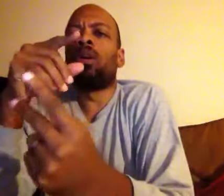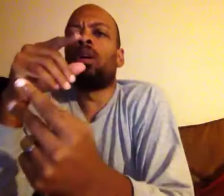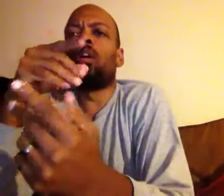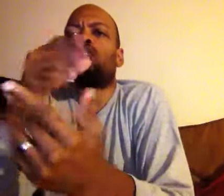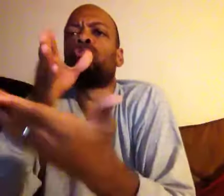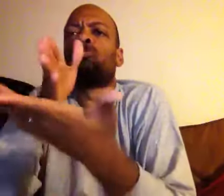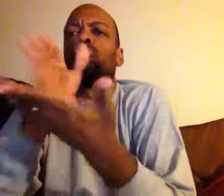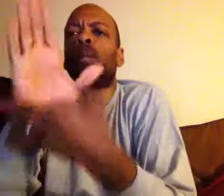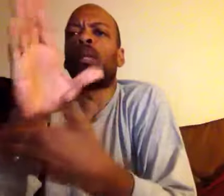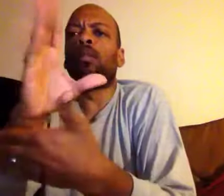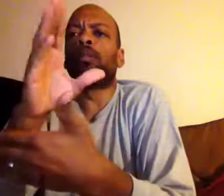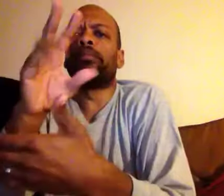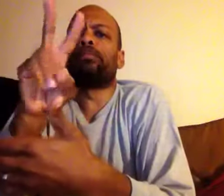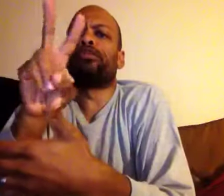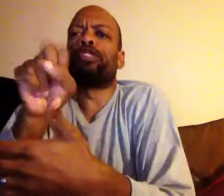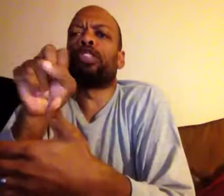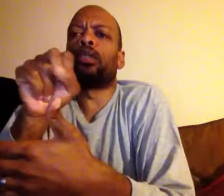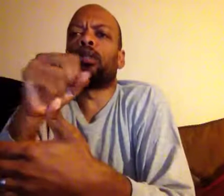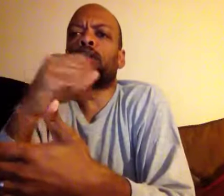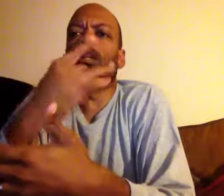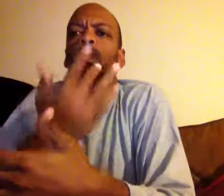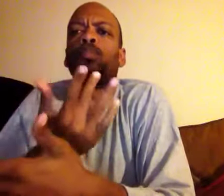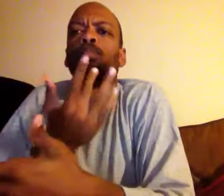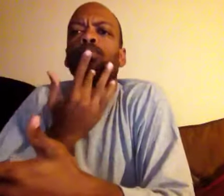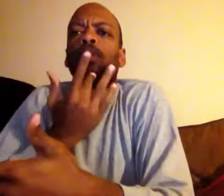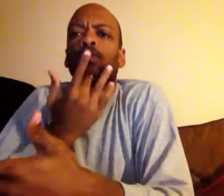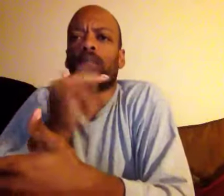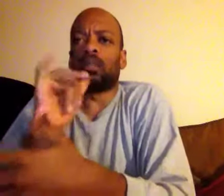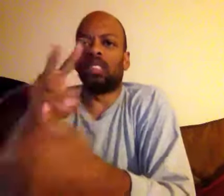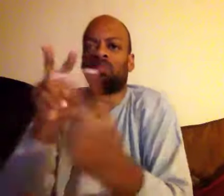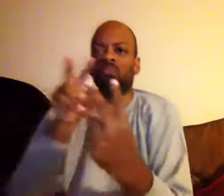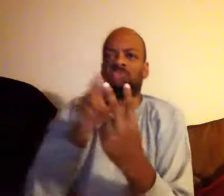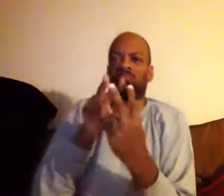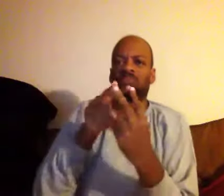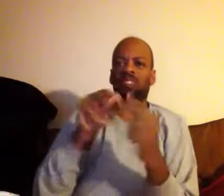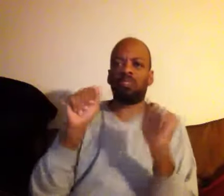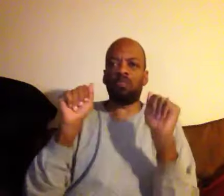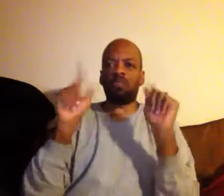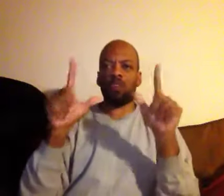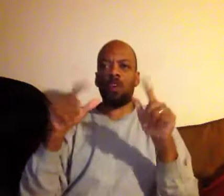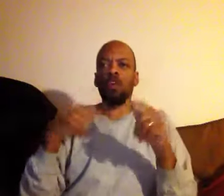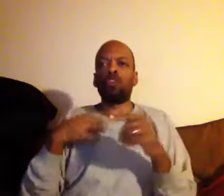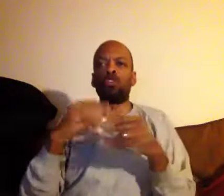it's you go ahead where's jimmy you mean the river guard